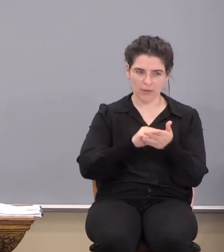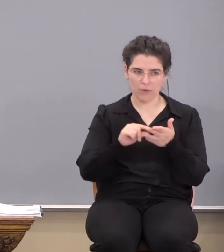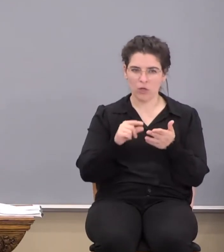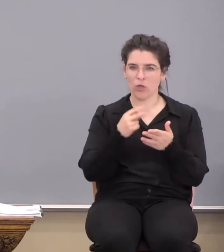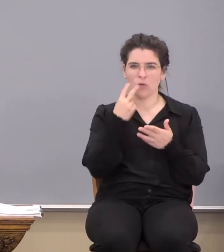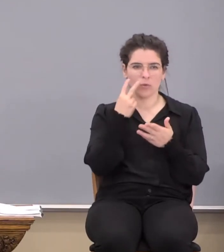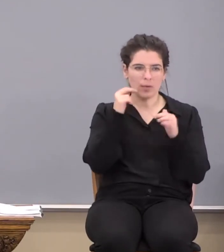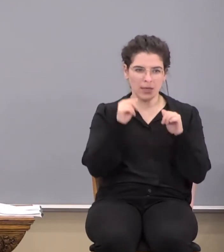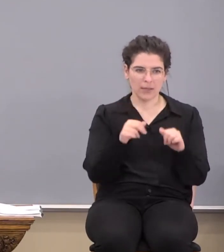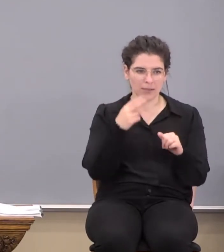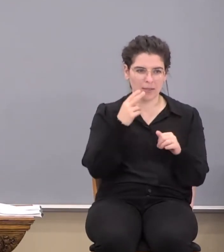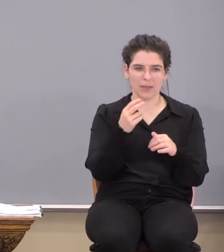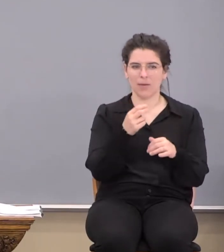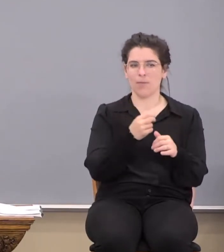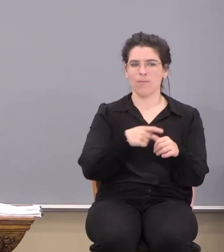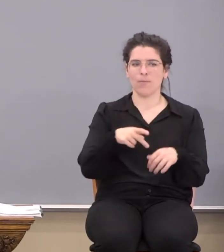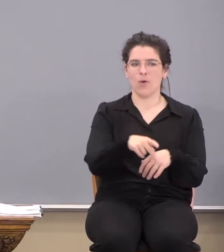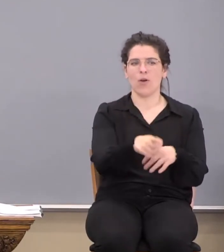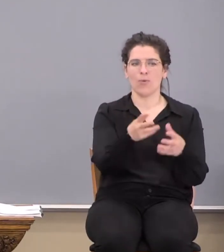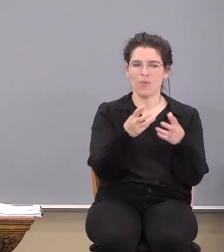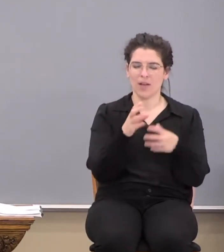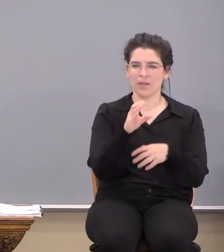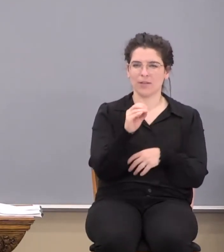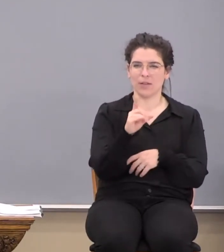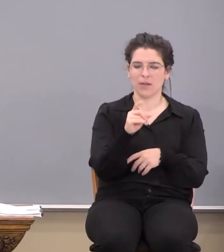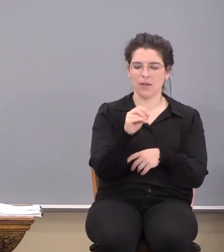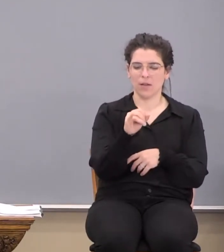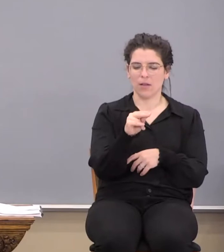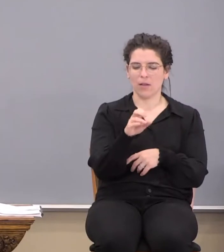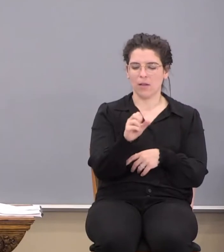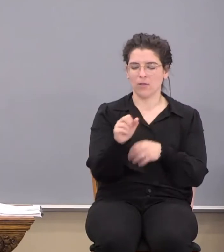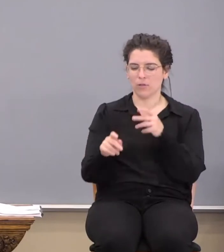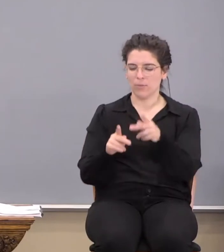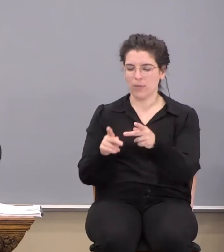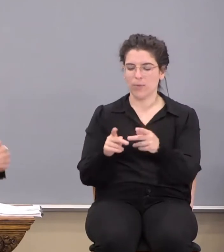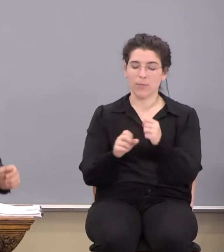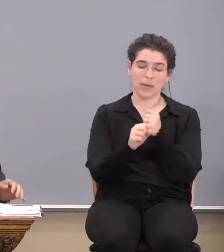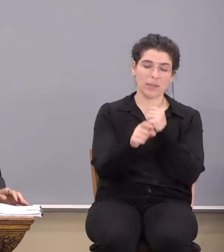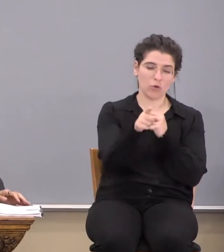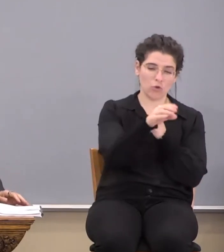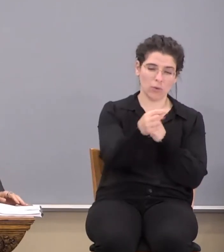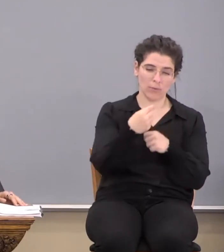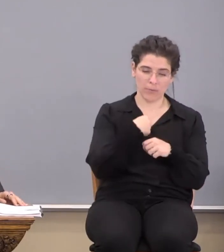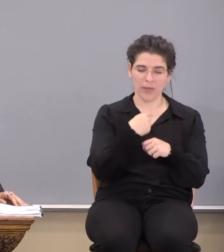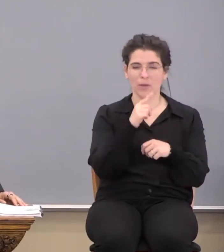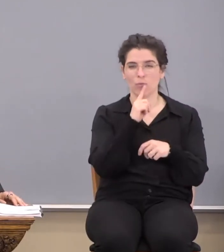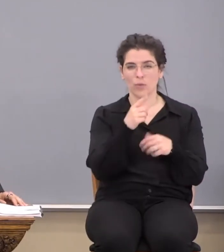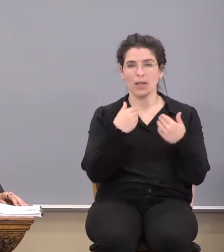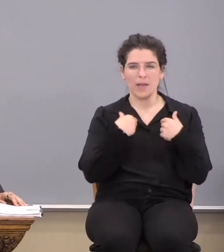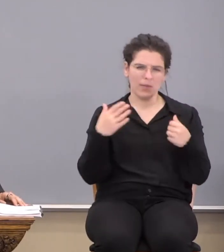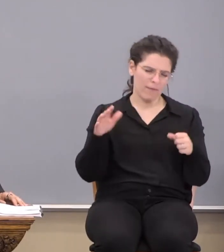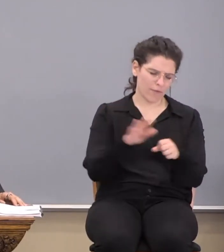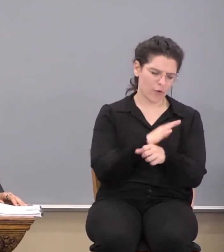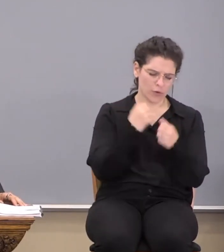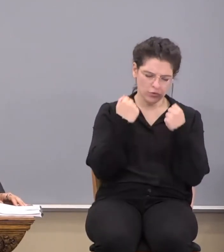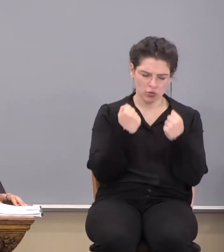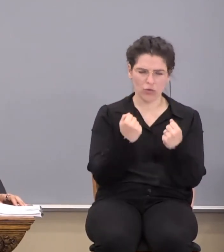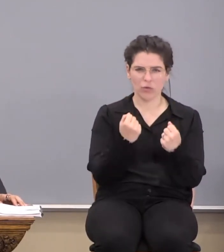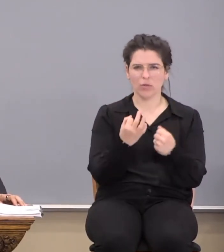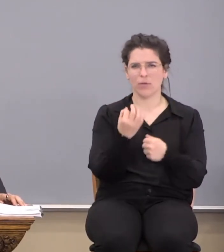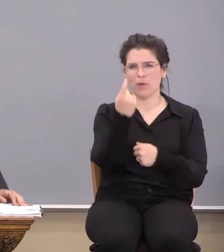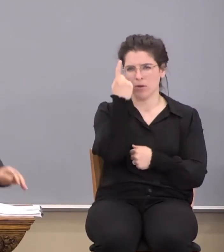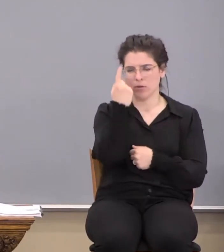right there, you can see the Apostle Paul wants the Colossians here, and by extension, therefore you and me, to really have that full assurance of